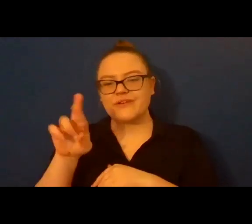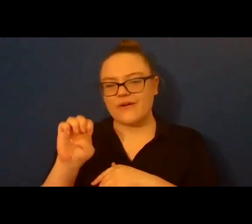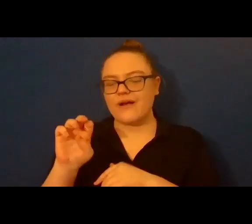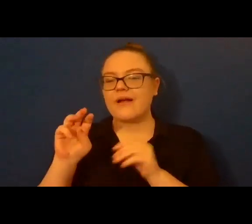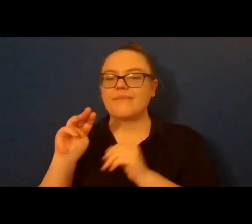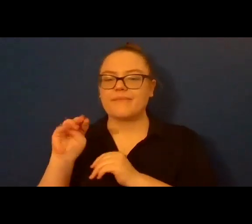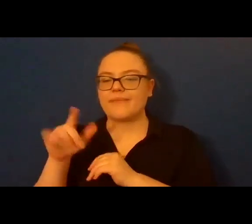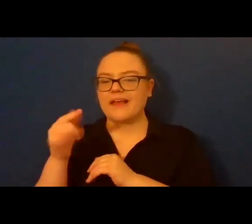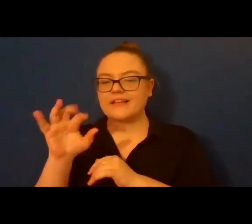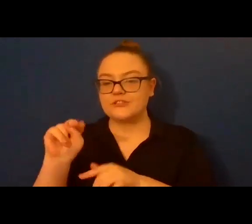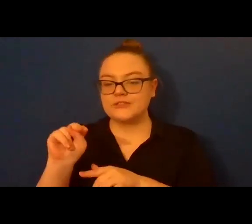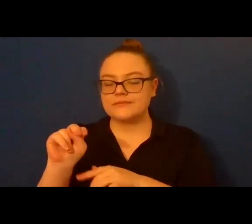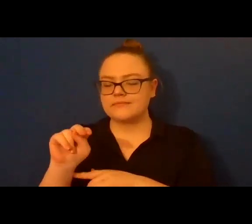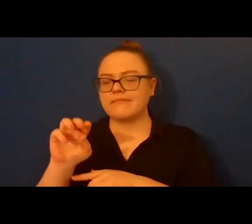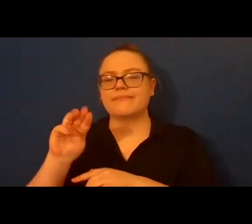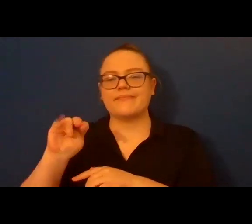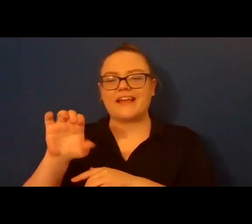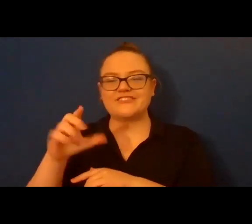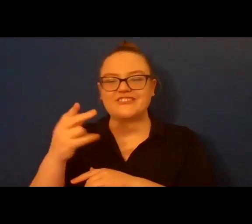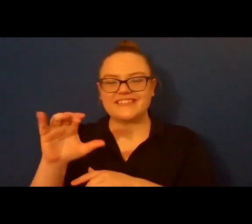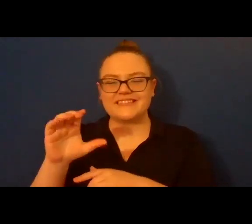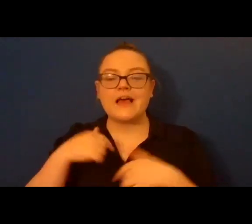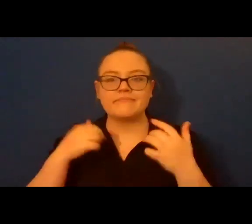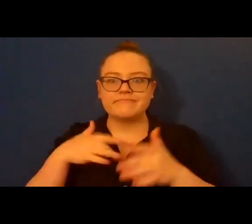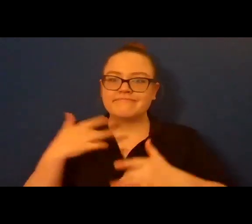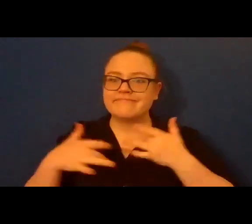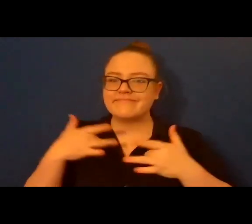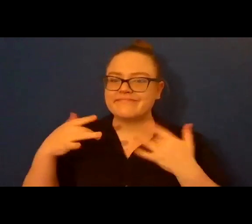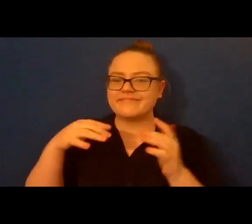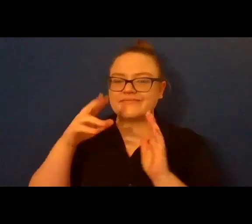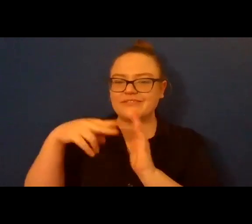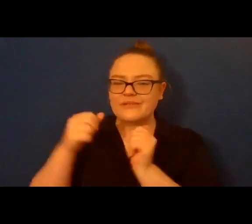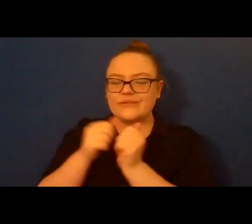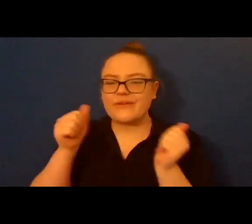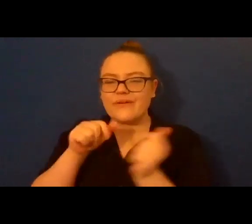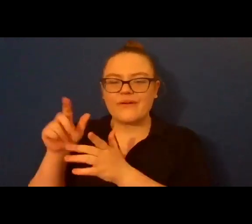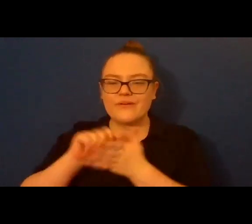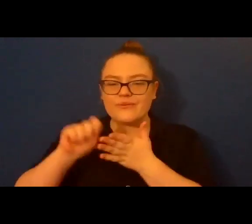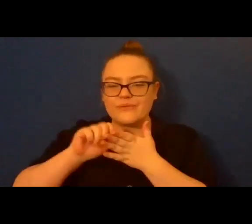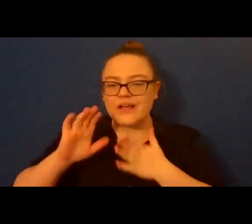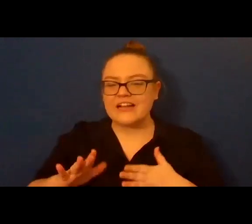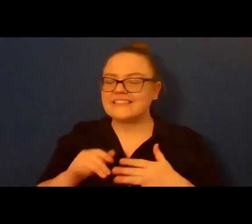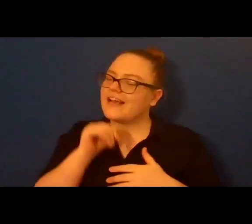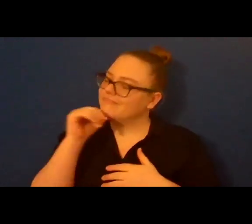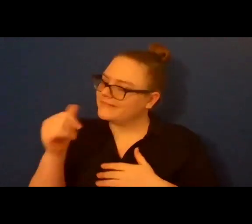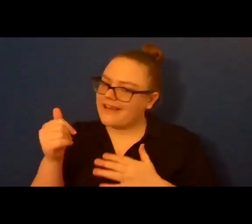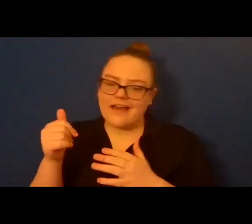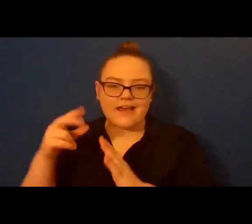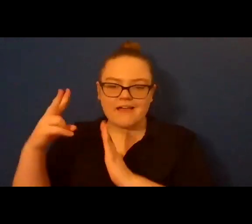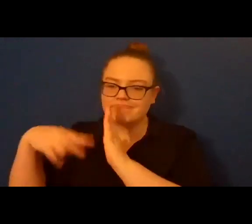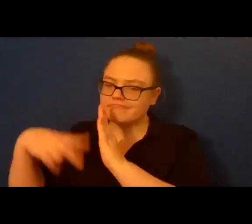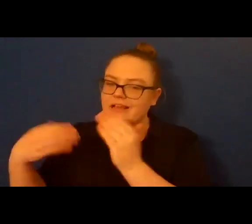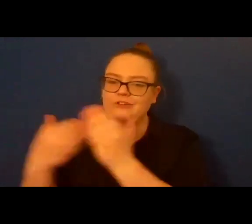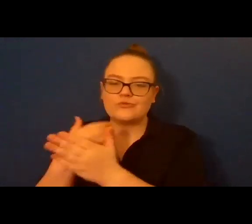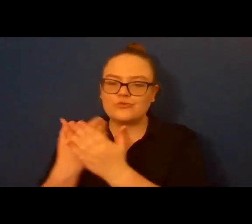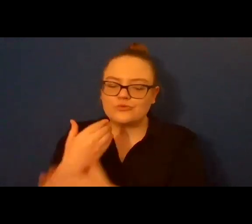I'm excited to be here. I admire every single writer I'm reading with. Unfortunately, I'm not reading from my collection. But